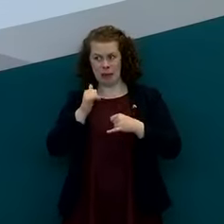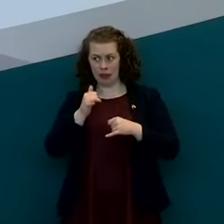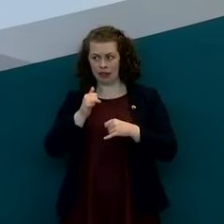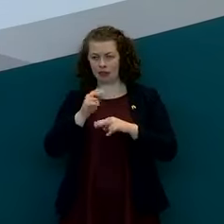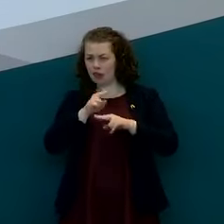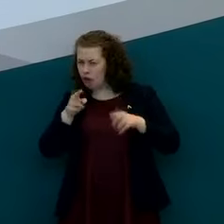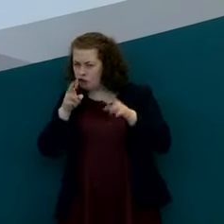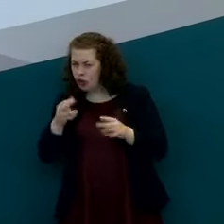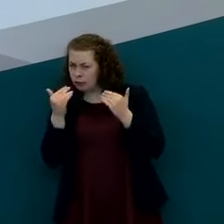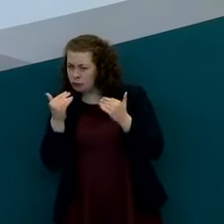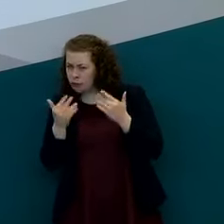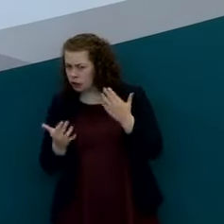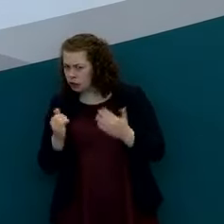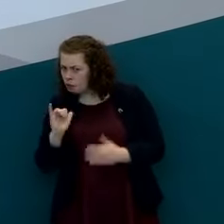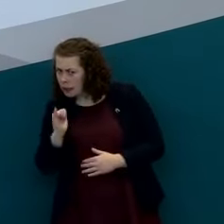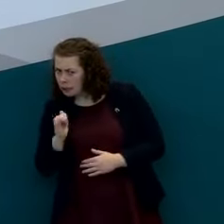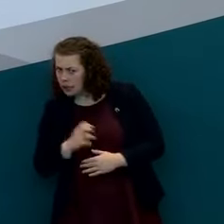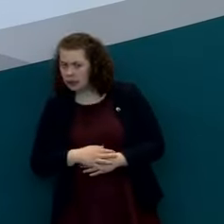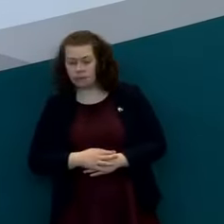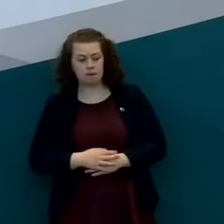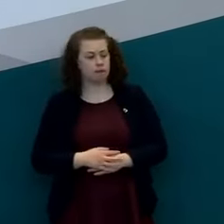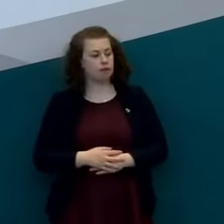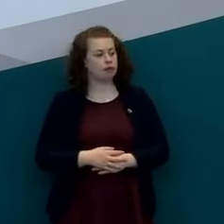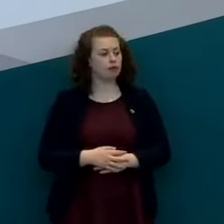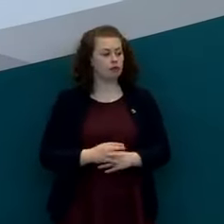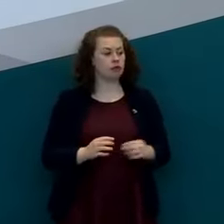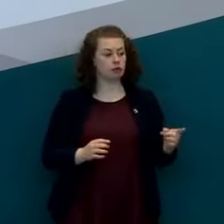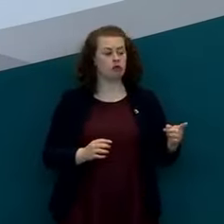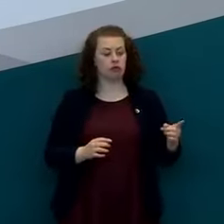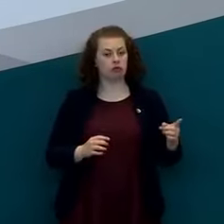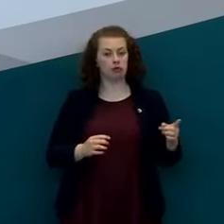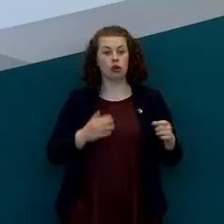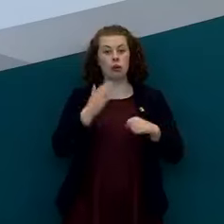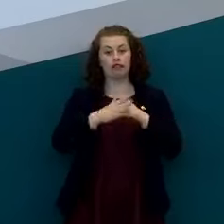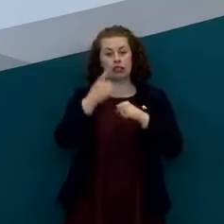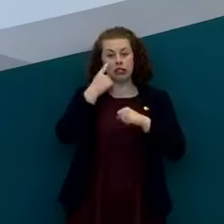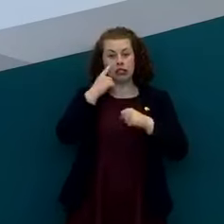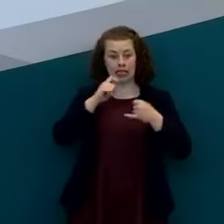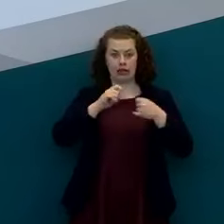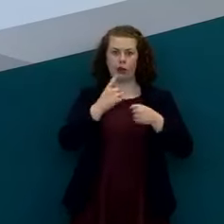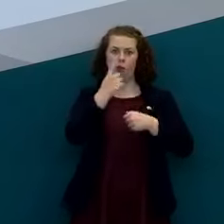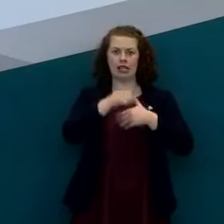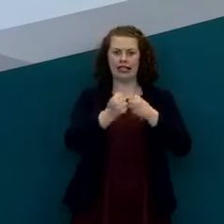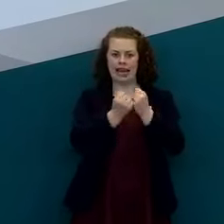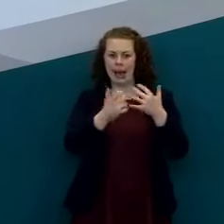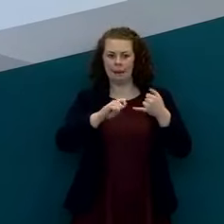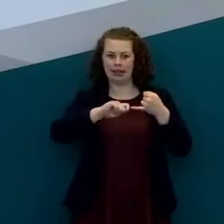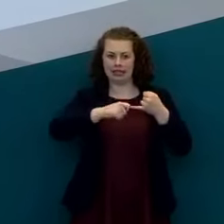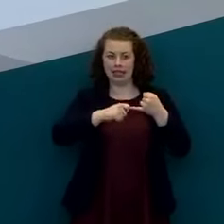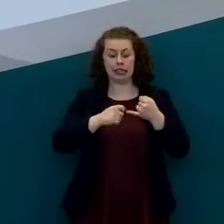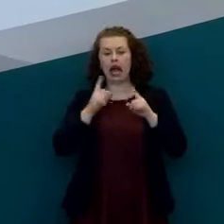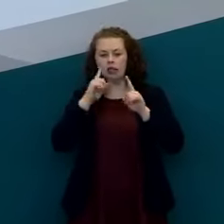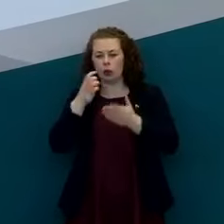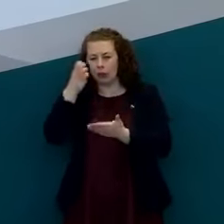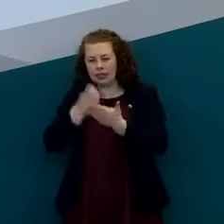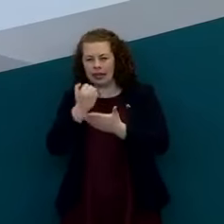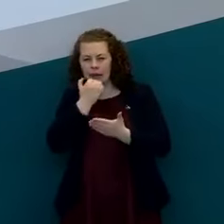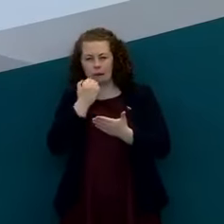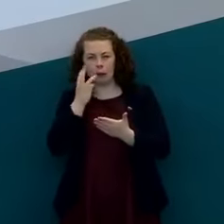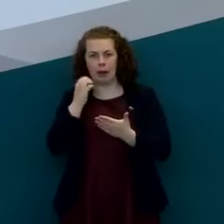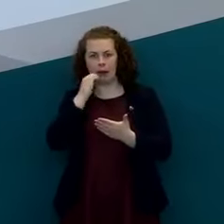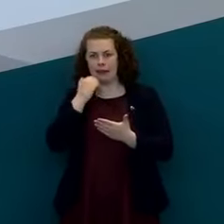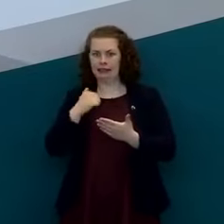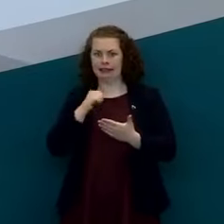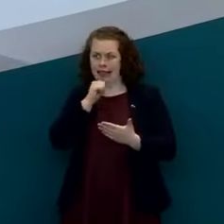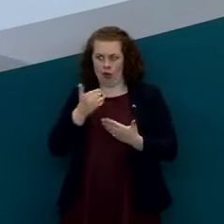two so we we did have a look at the number of tests per day i'm going to give a precise number because i don't have that specific number we